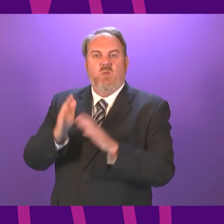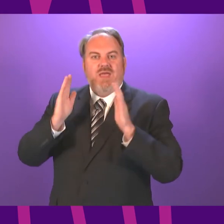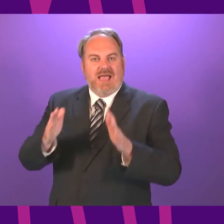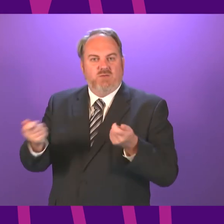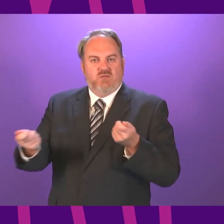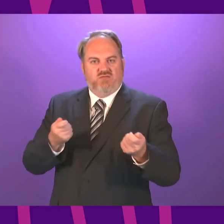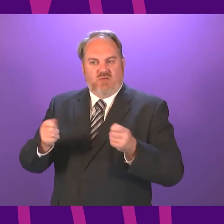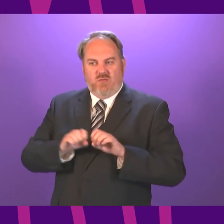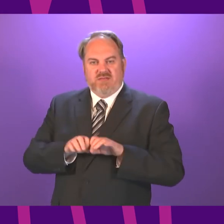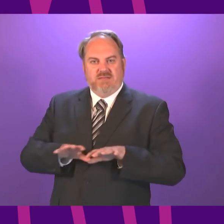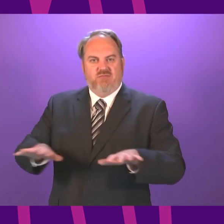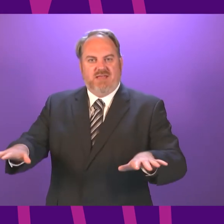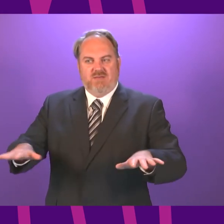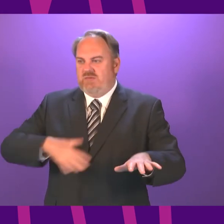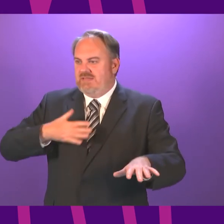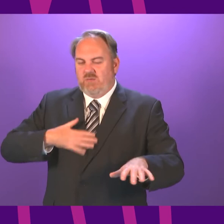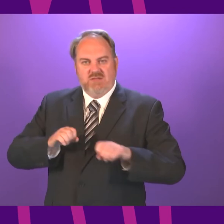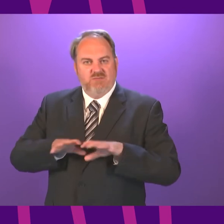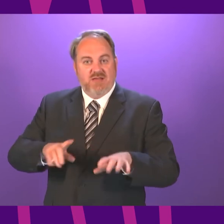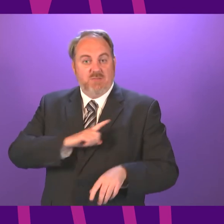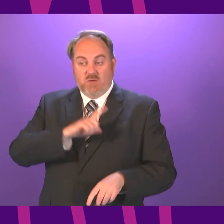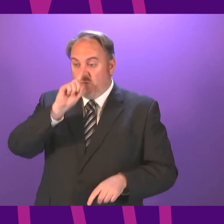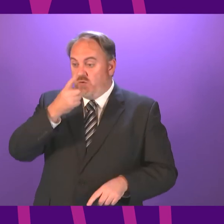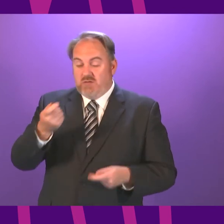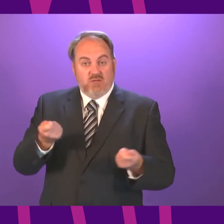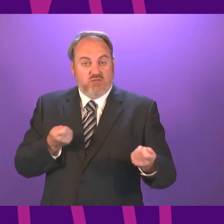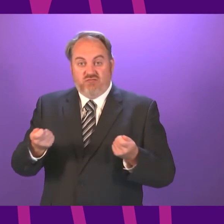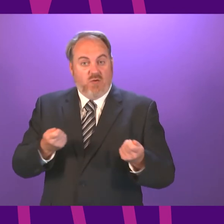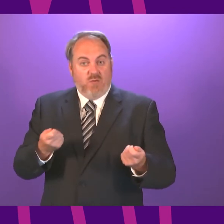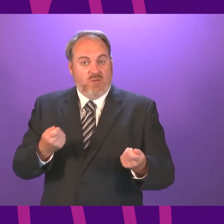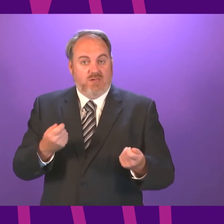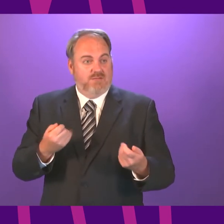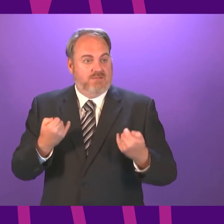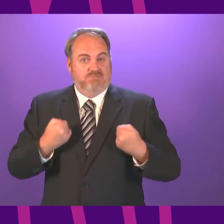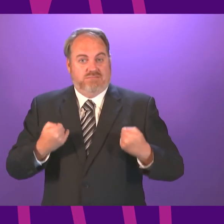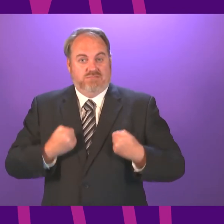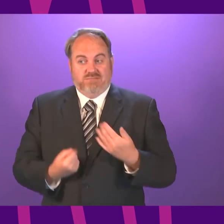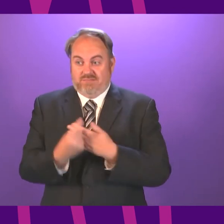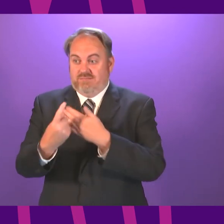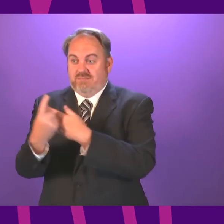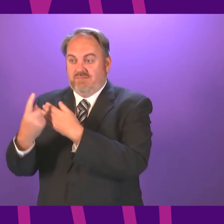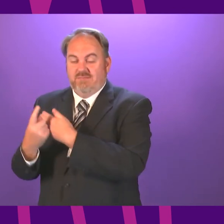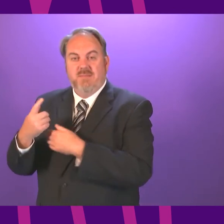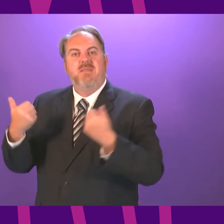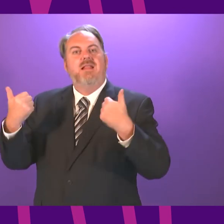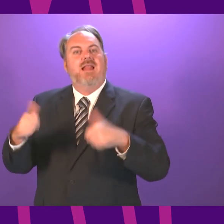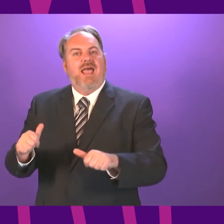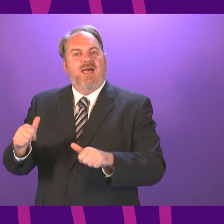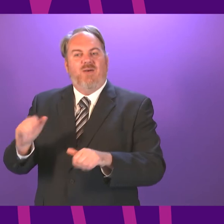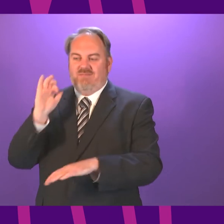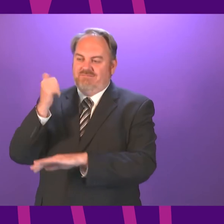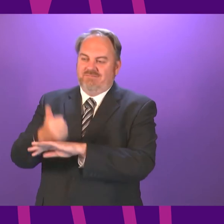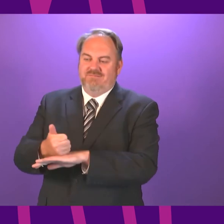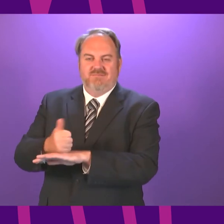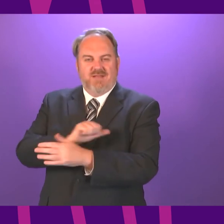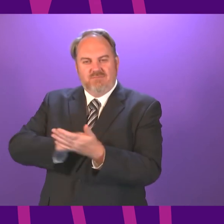lowest possible level, because you had no other way of reducing the harm. And although those restrictions that were necessary to achieve that did other